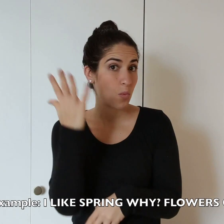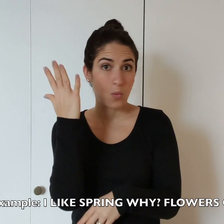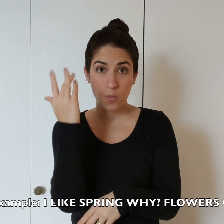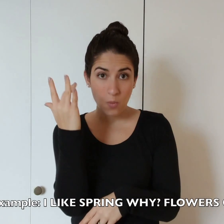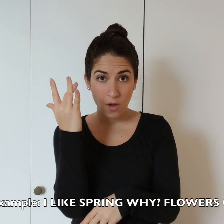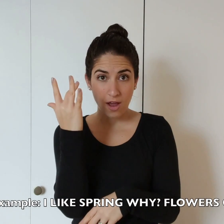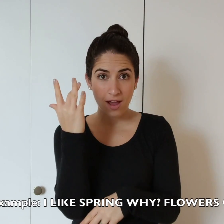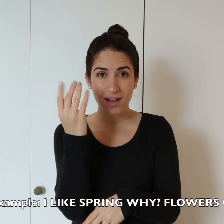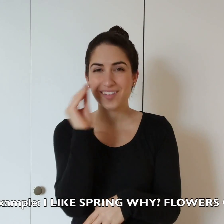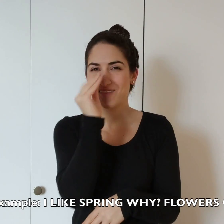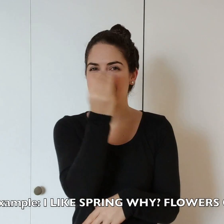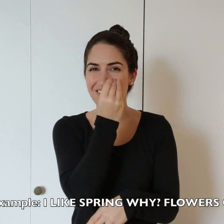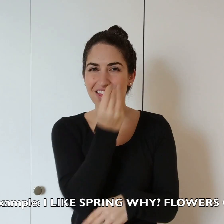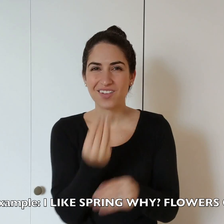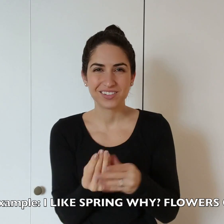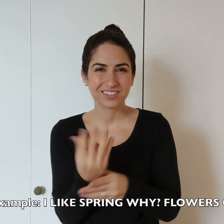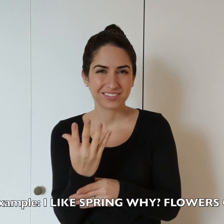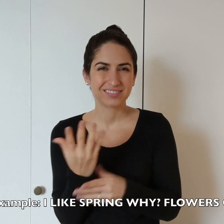spring, why? Flowers grow.